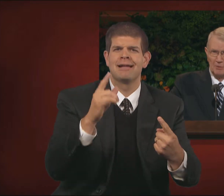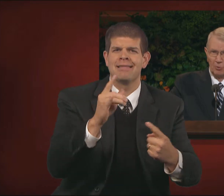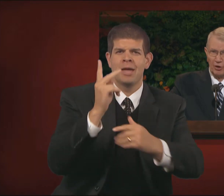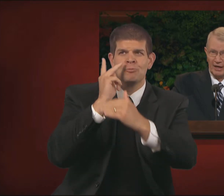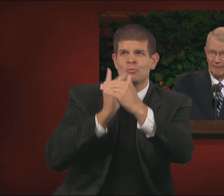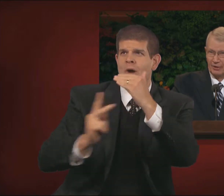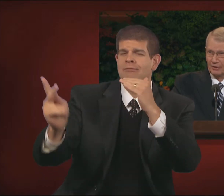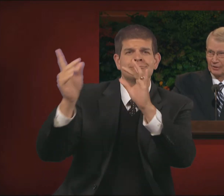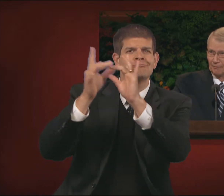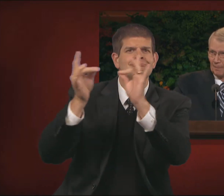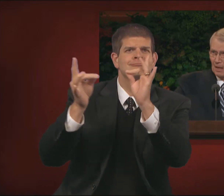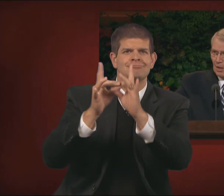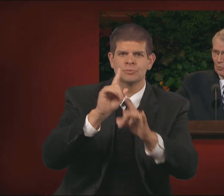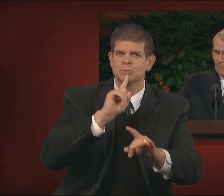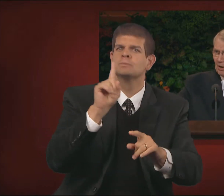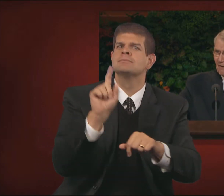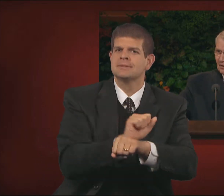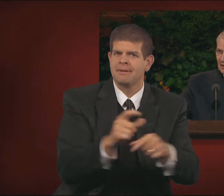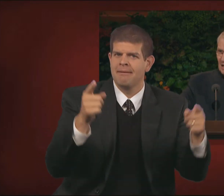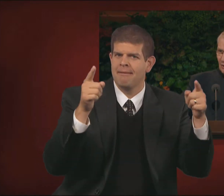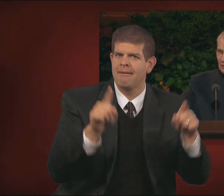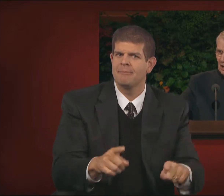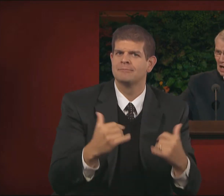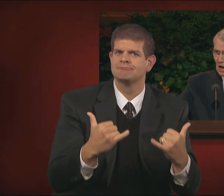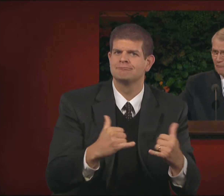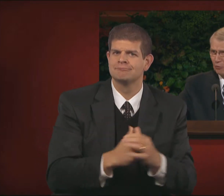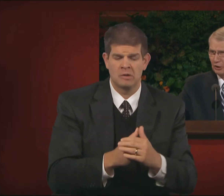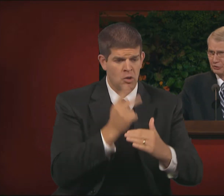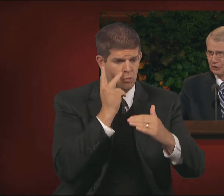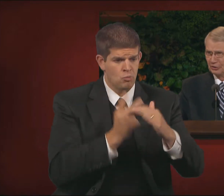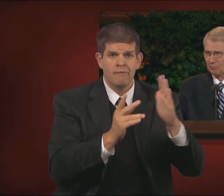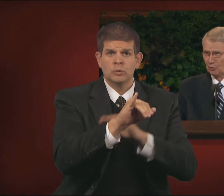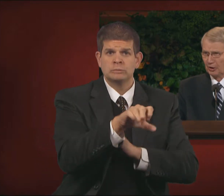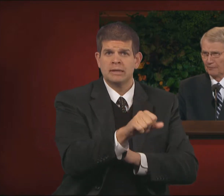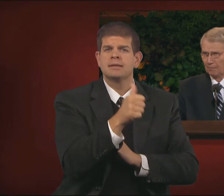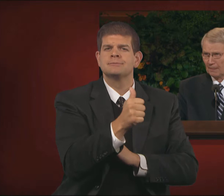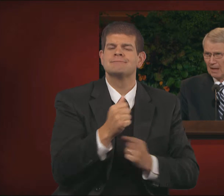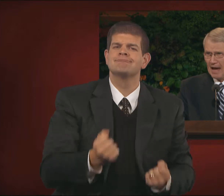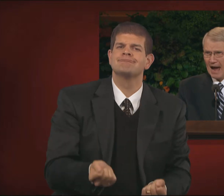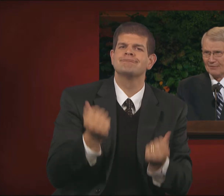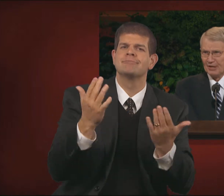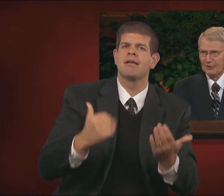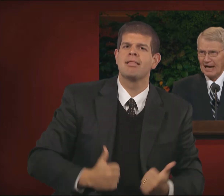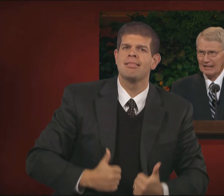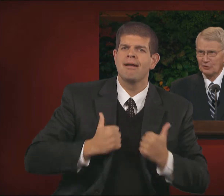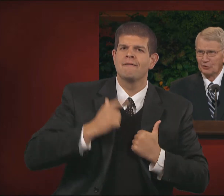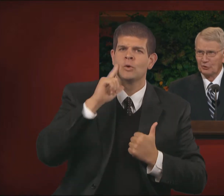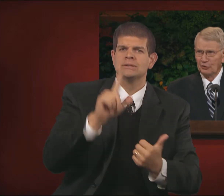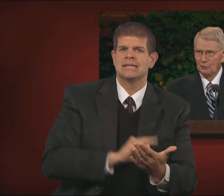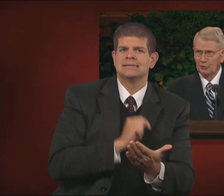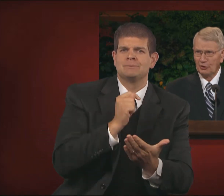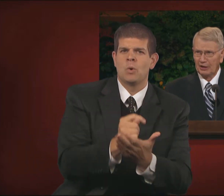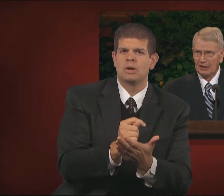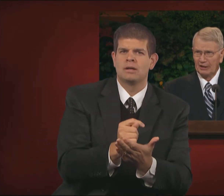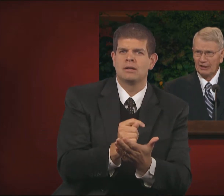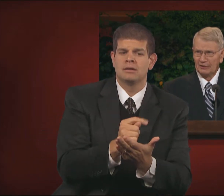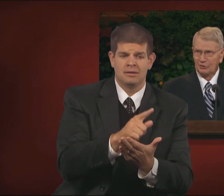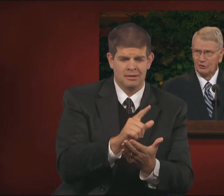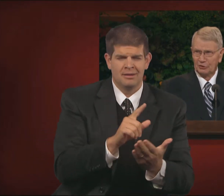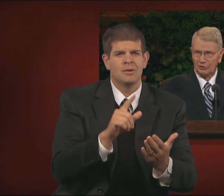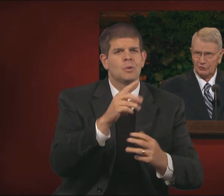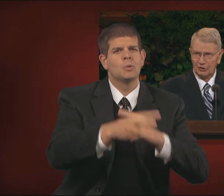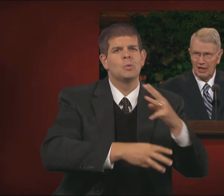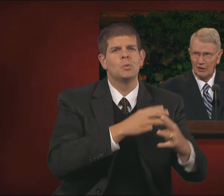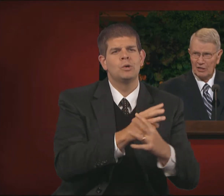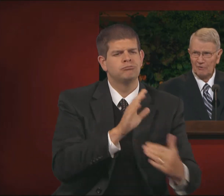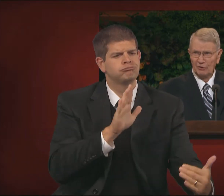been more evident. The prophet gave his life for his testimony, and the attacks continue today against